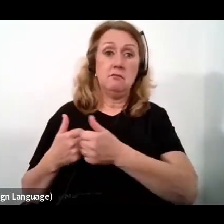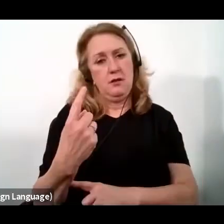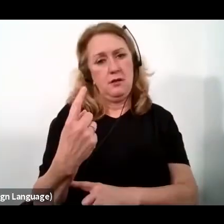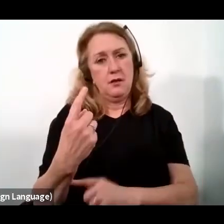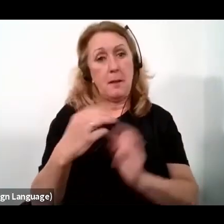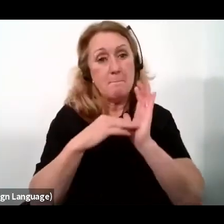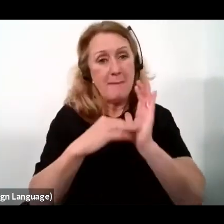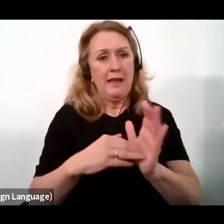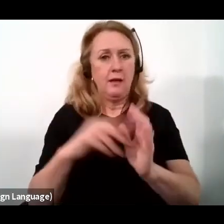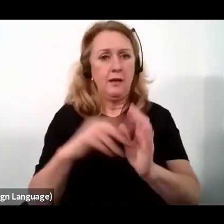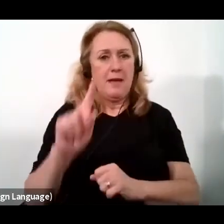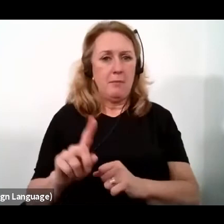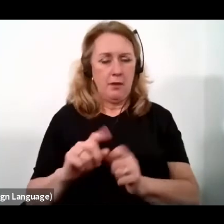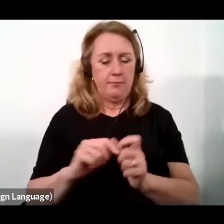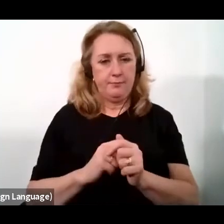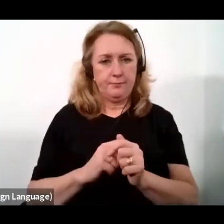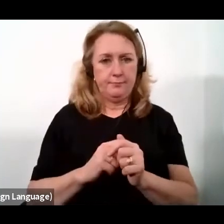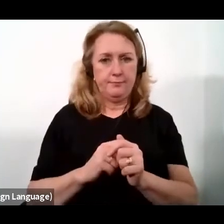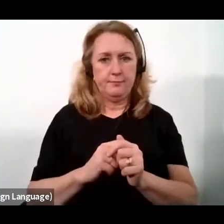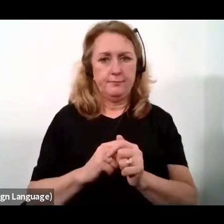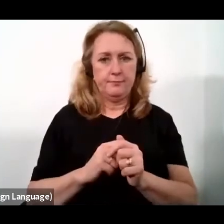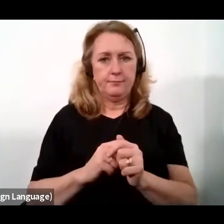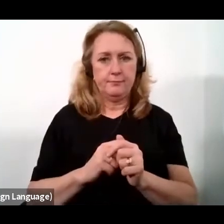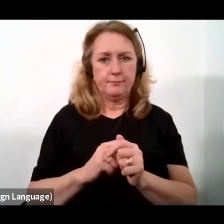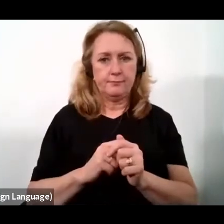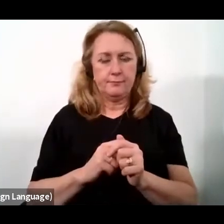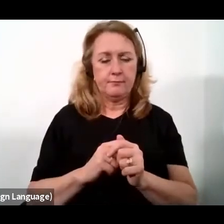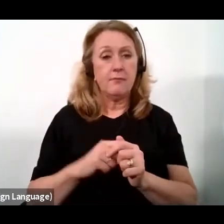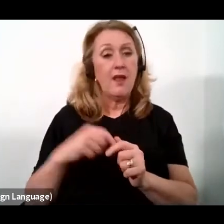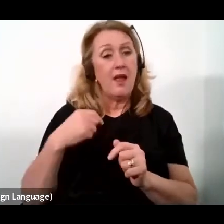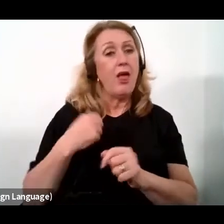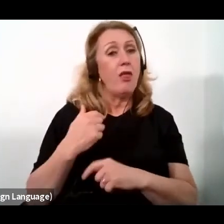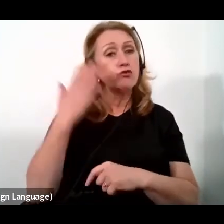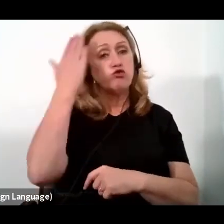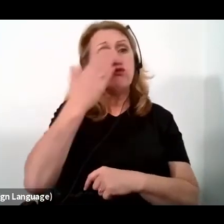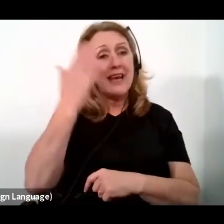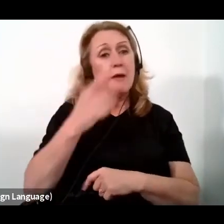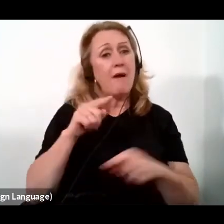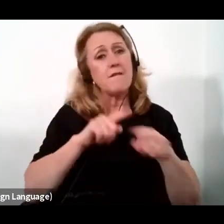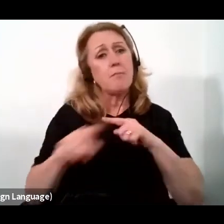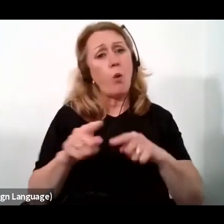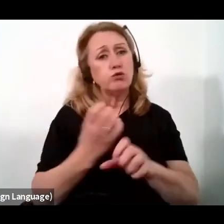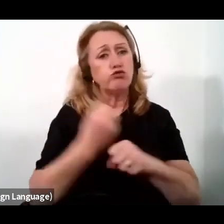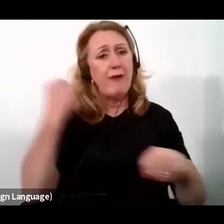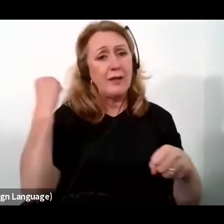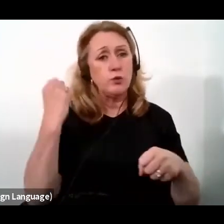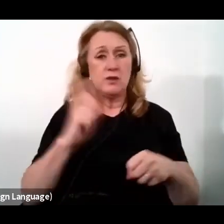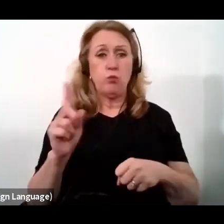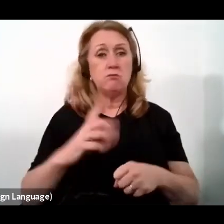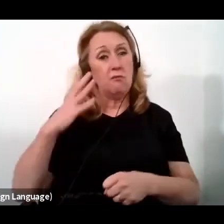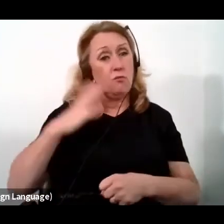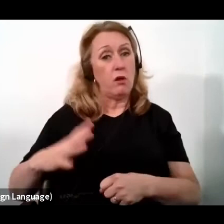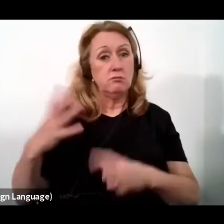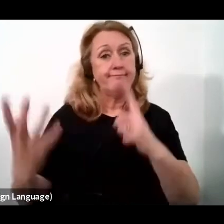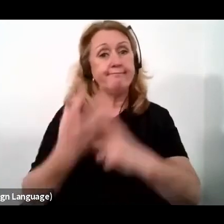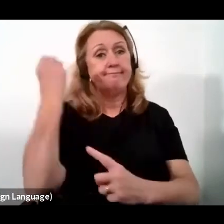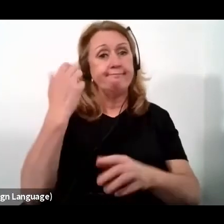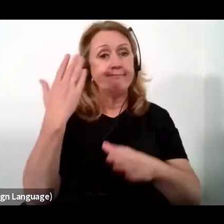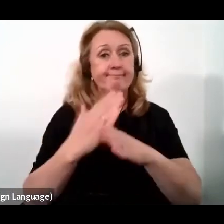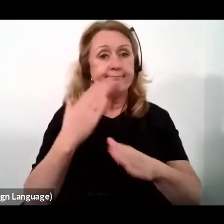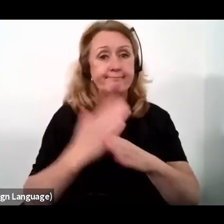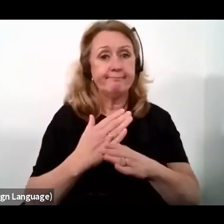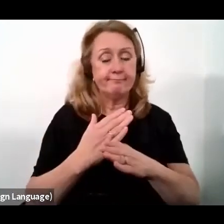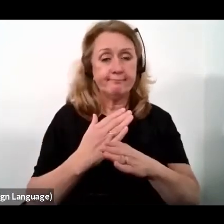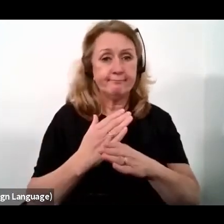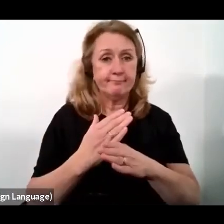The greatest dream of most African graduates is to find a job instead of fostering